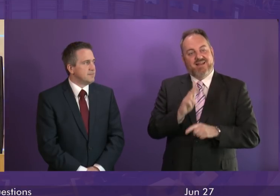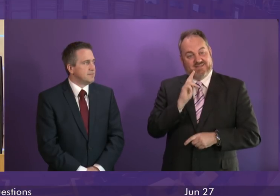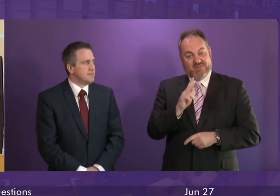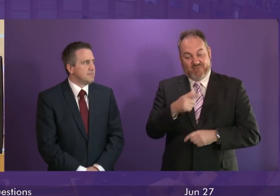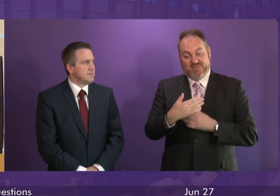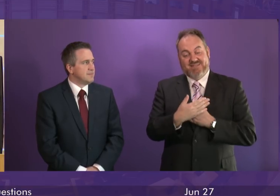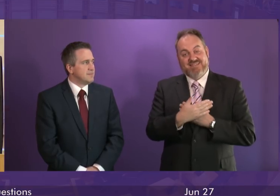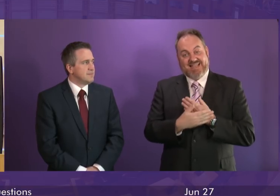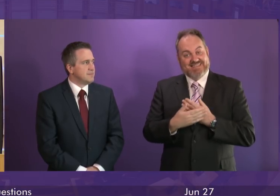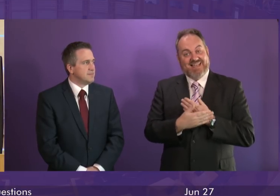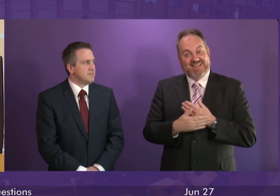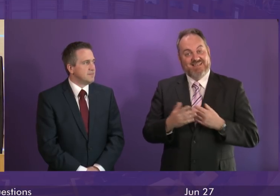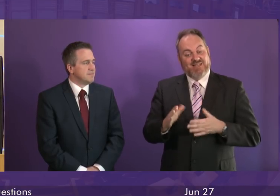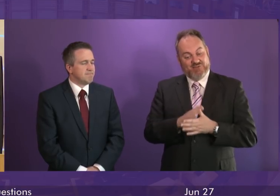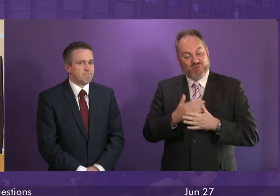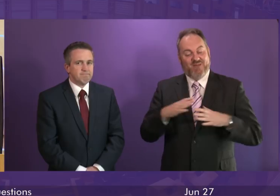Saturday. Enjoy the recess.